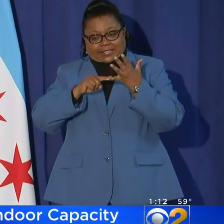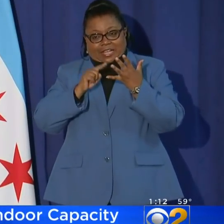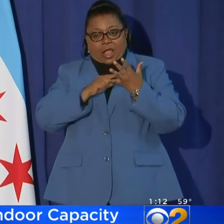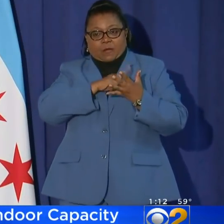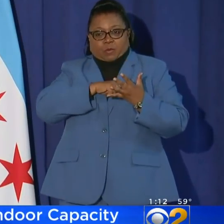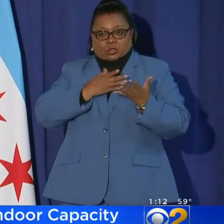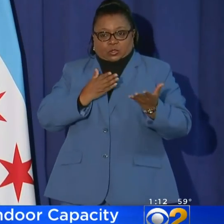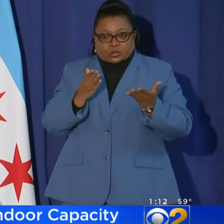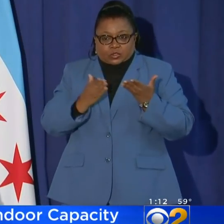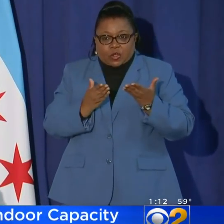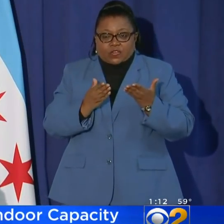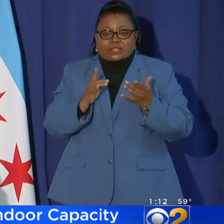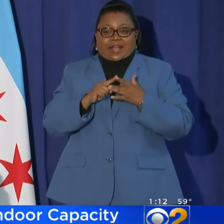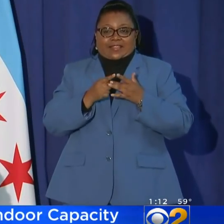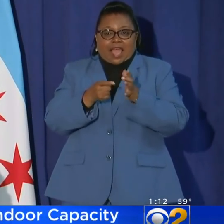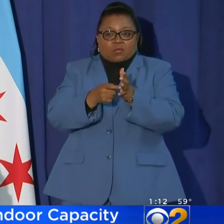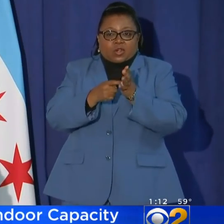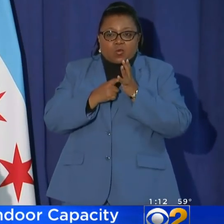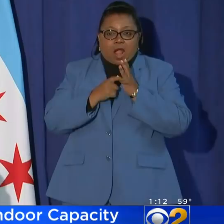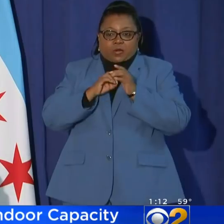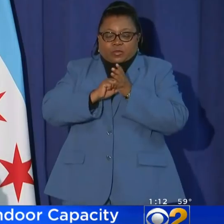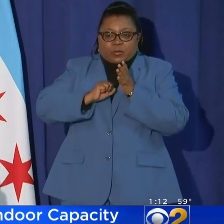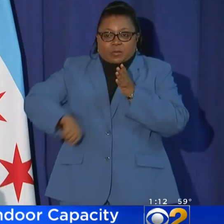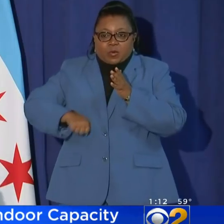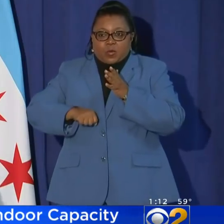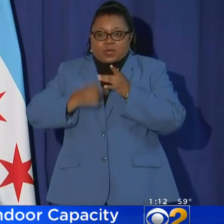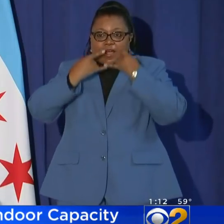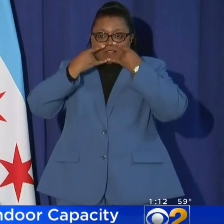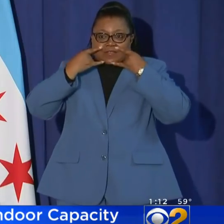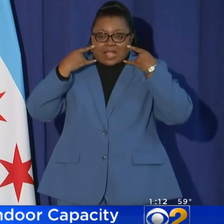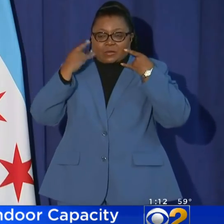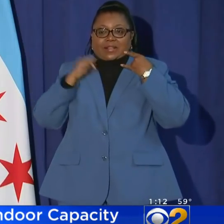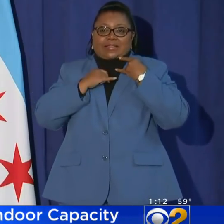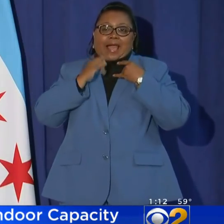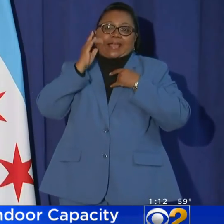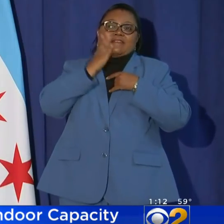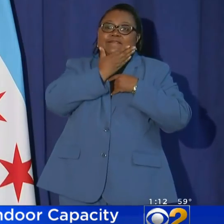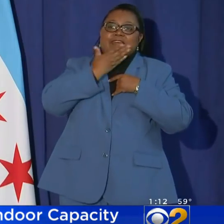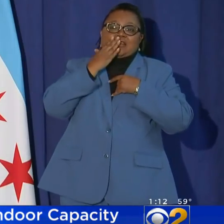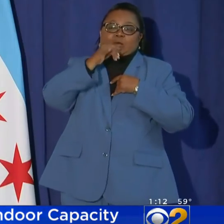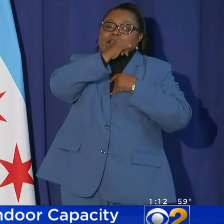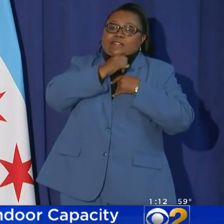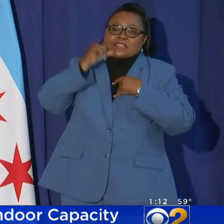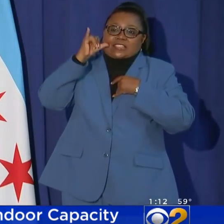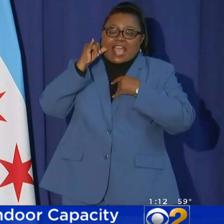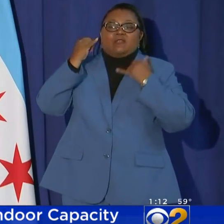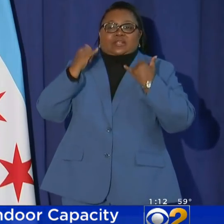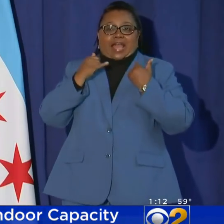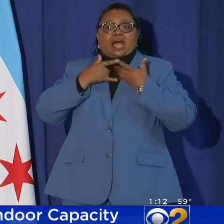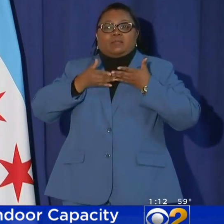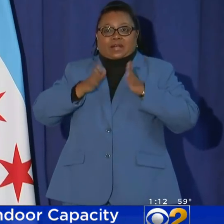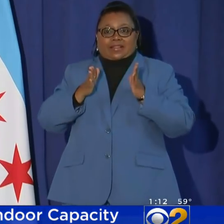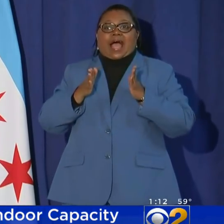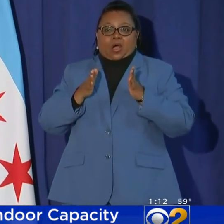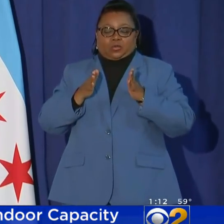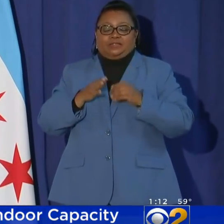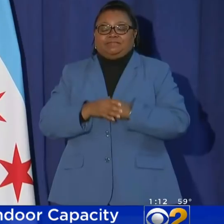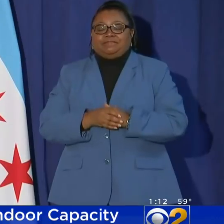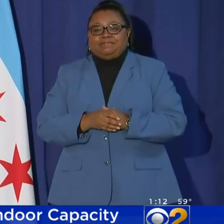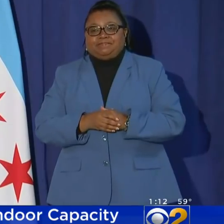personal services that require the removal of face coverings, such as facials and shaves, will now be allowed.